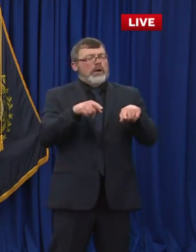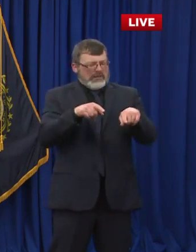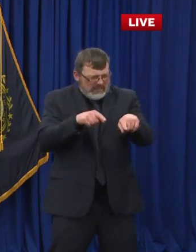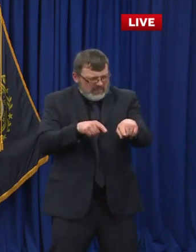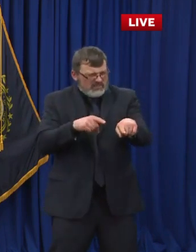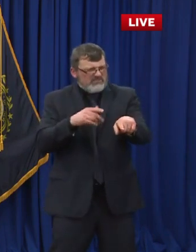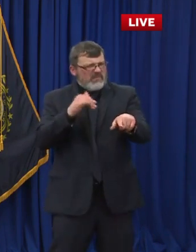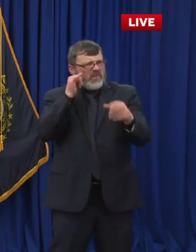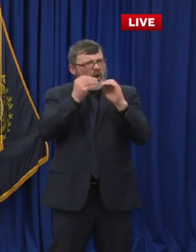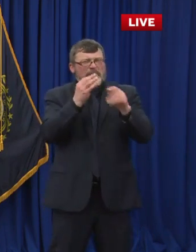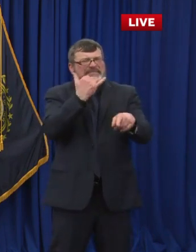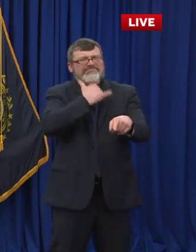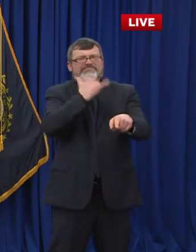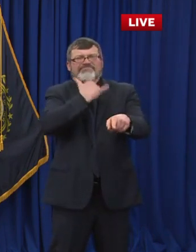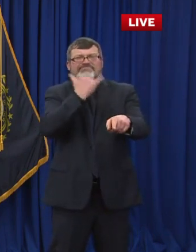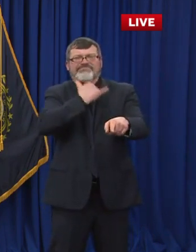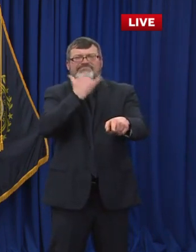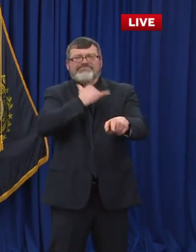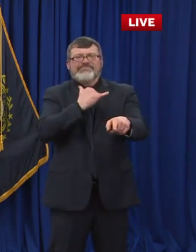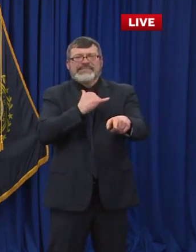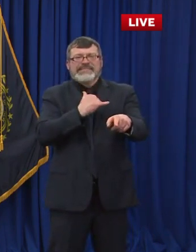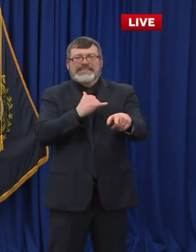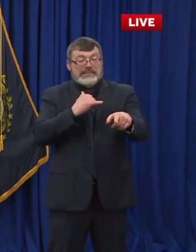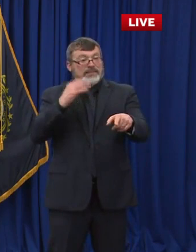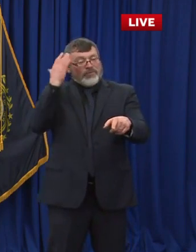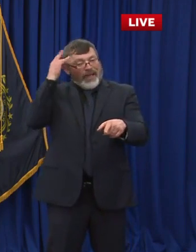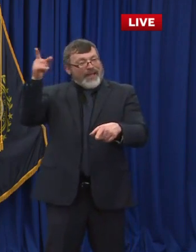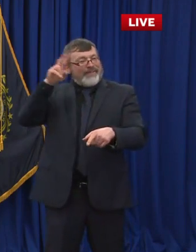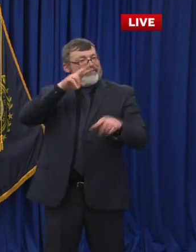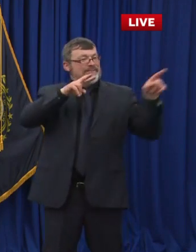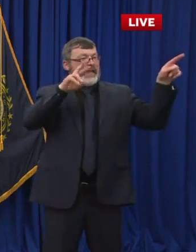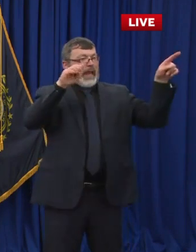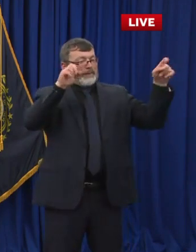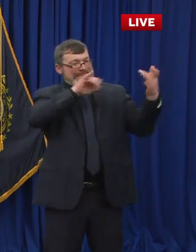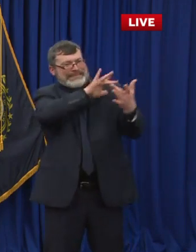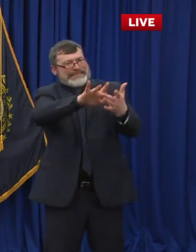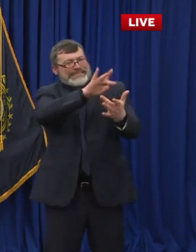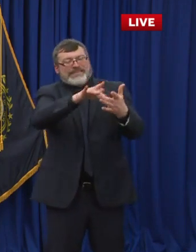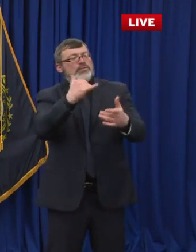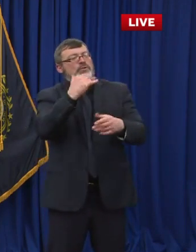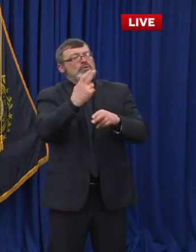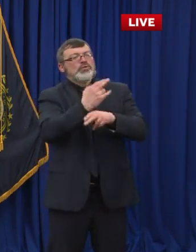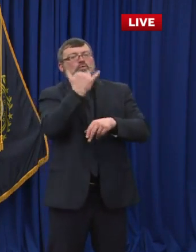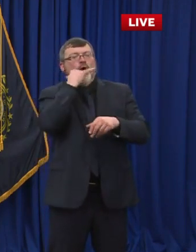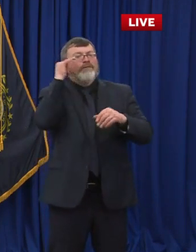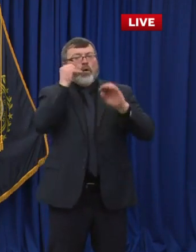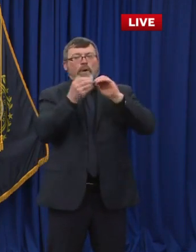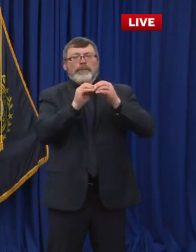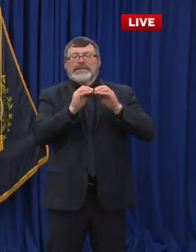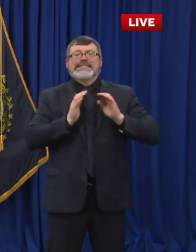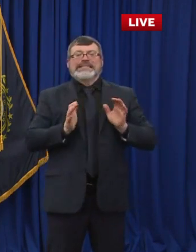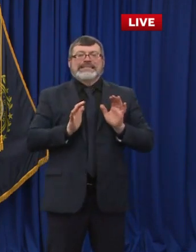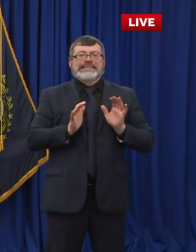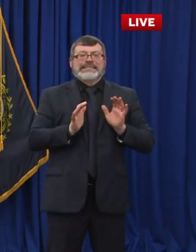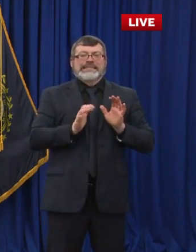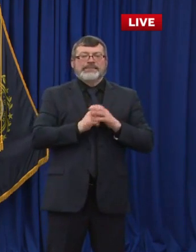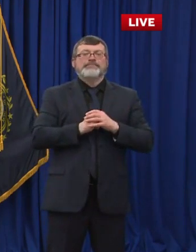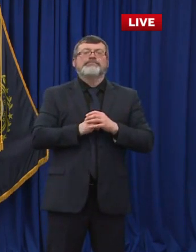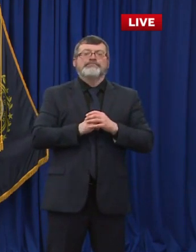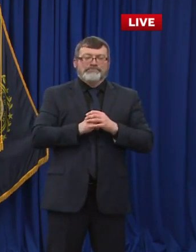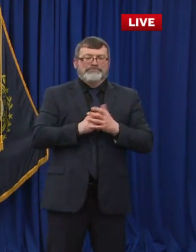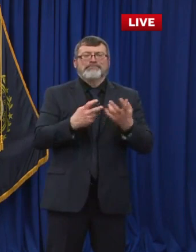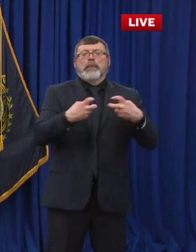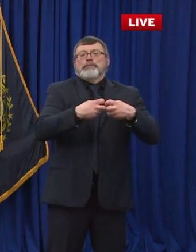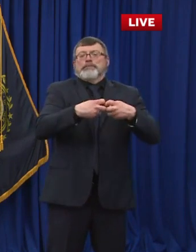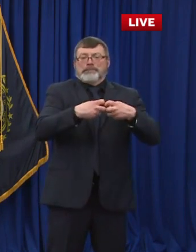So we're trying to call them, but we're calling on a number that hasn't that the doctor gave us, but that hasn't been in service for a while. So there could be a variety of